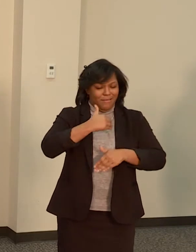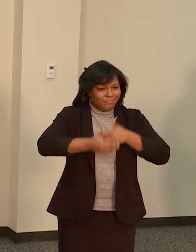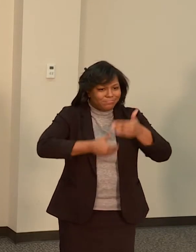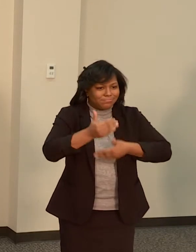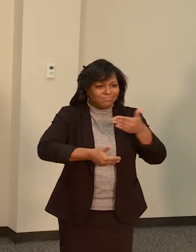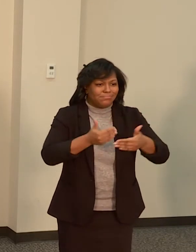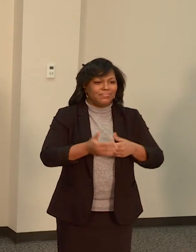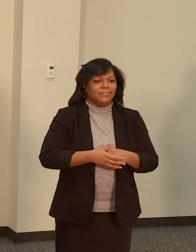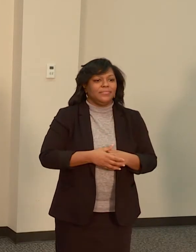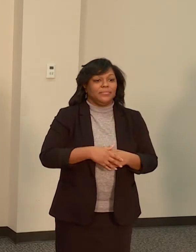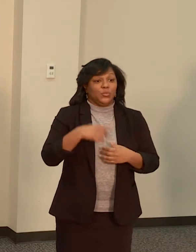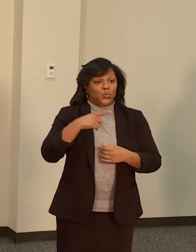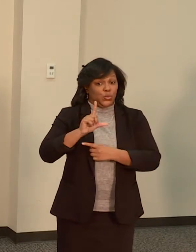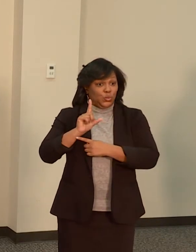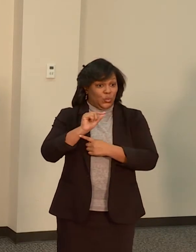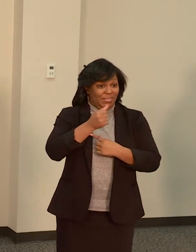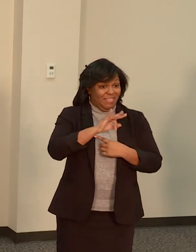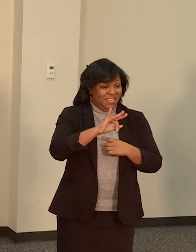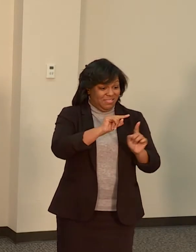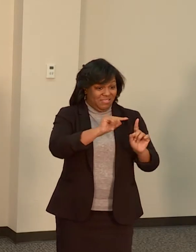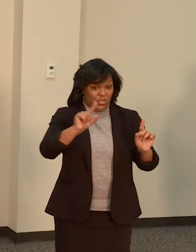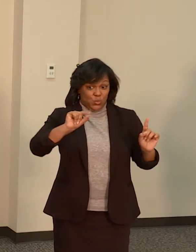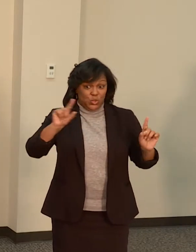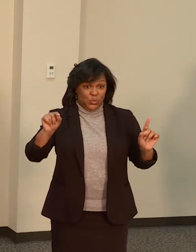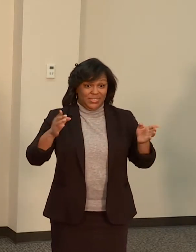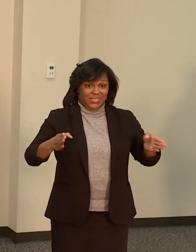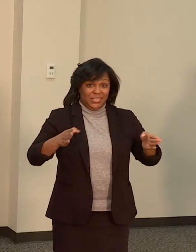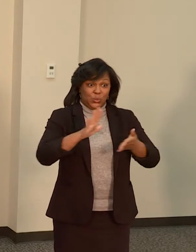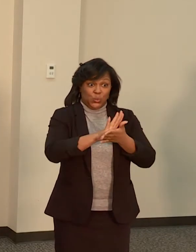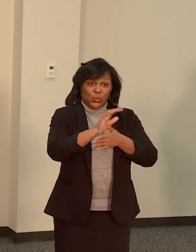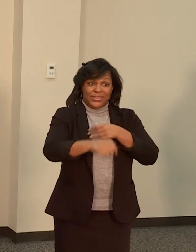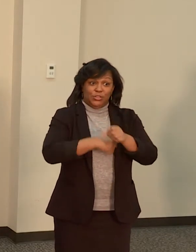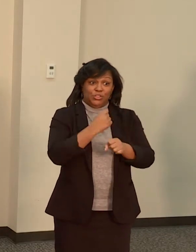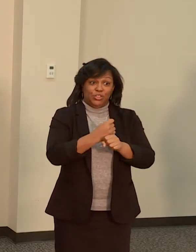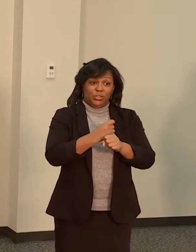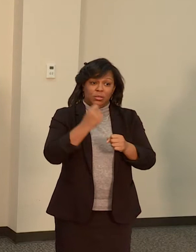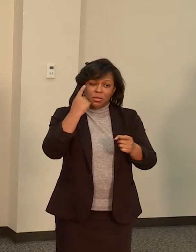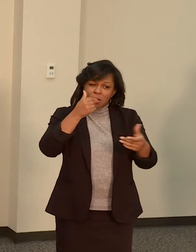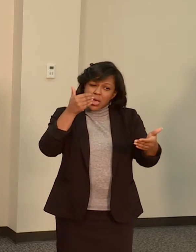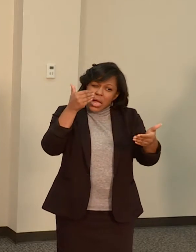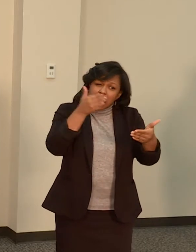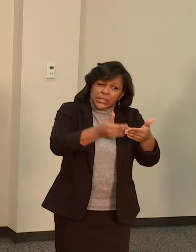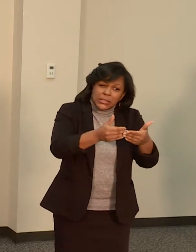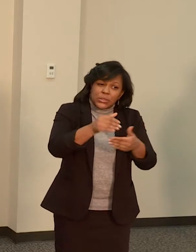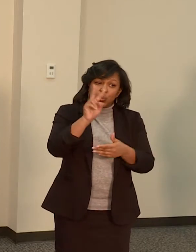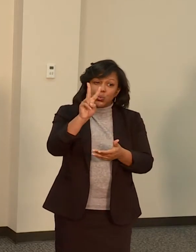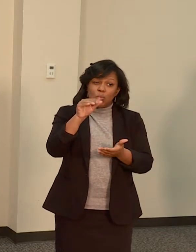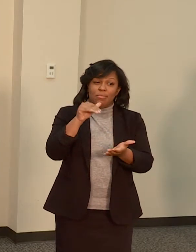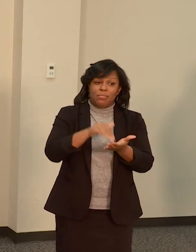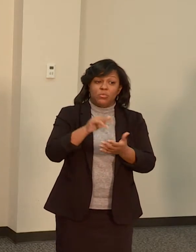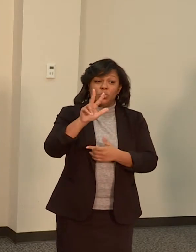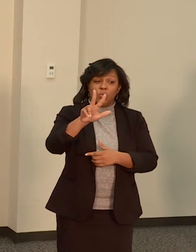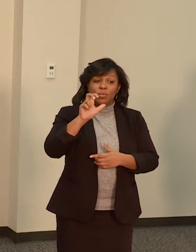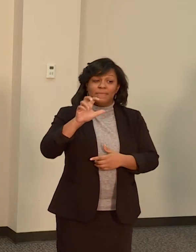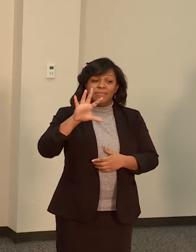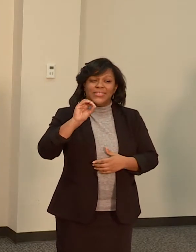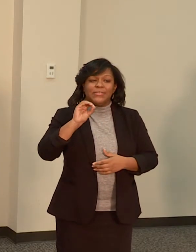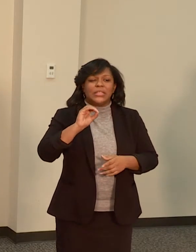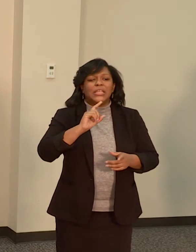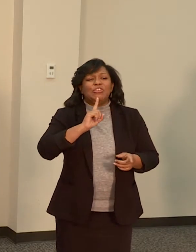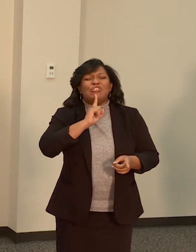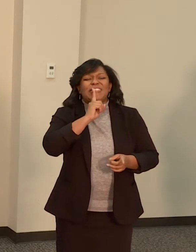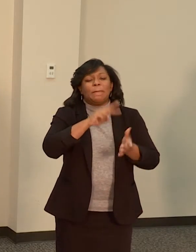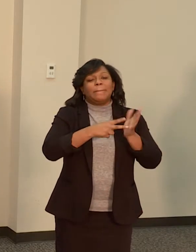-2020 school year, nearly 2,350 or 6% of our Minneapolis public school